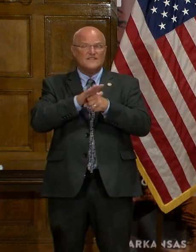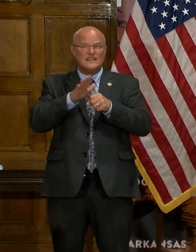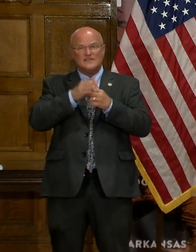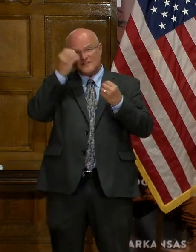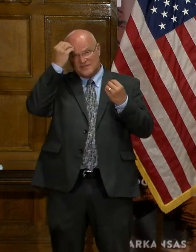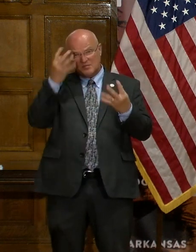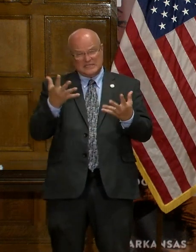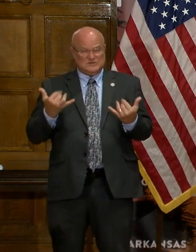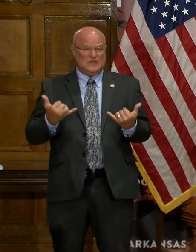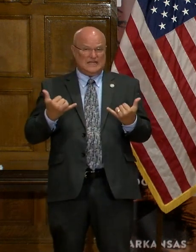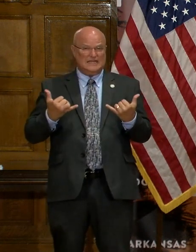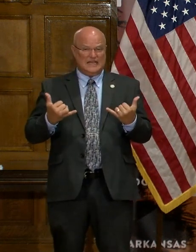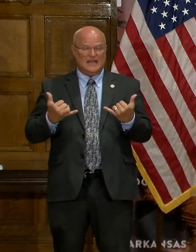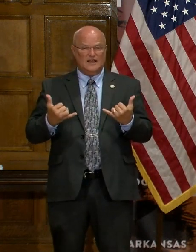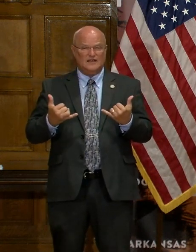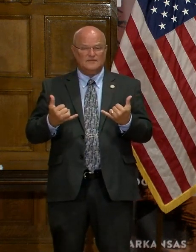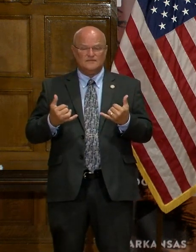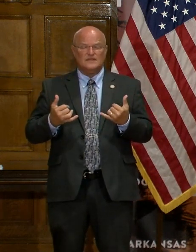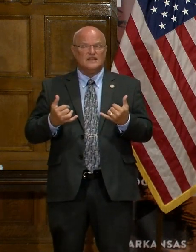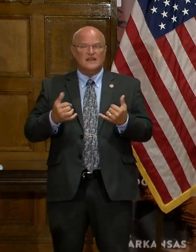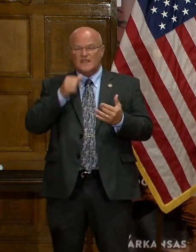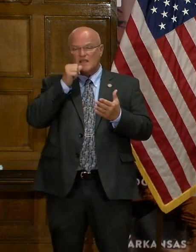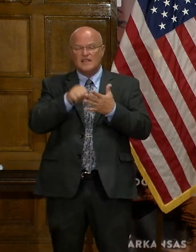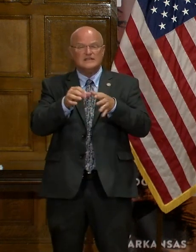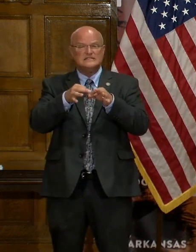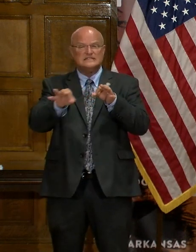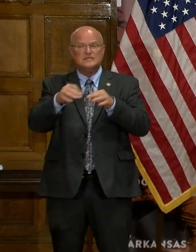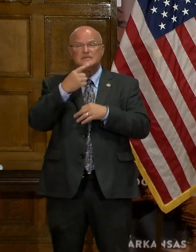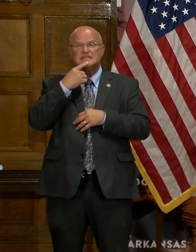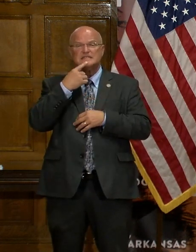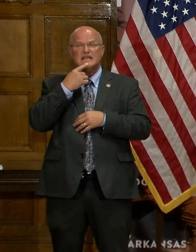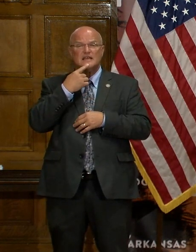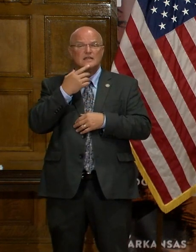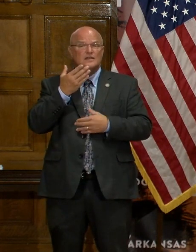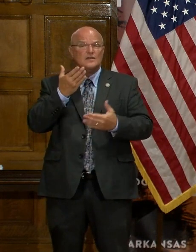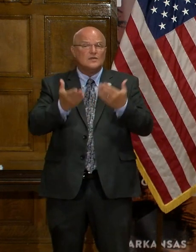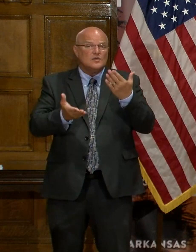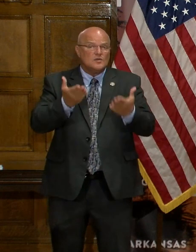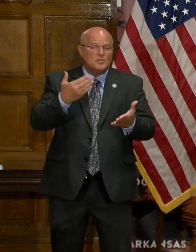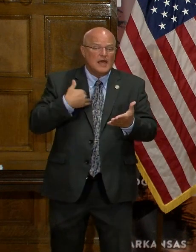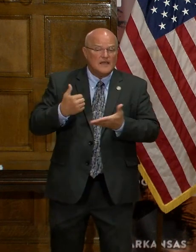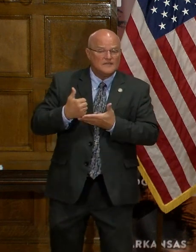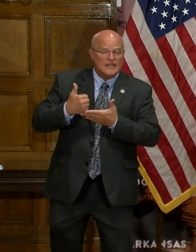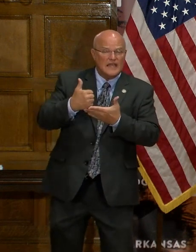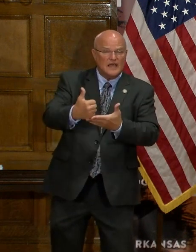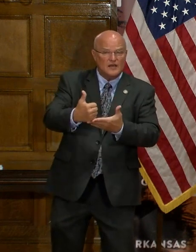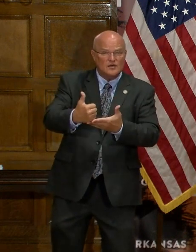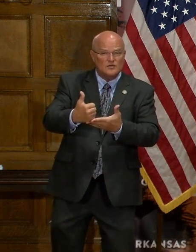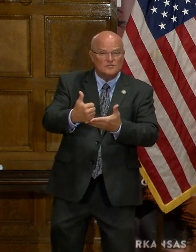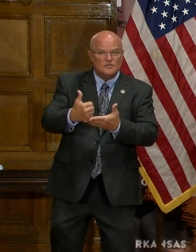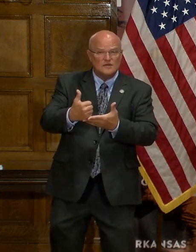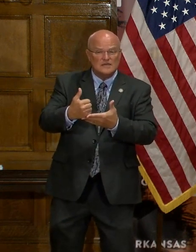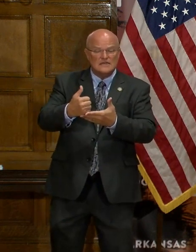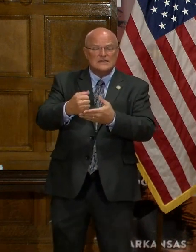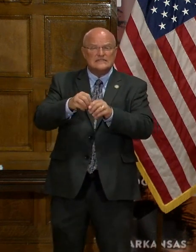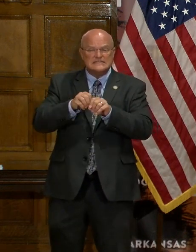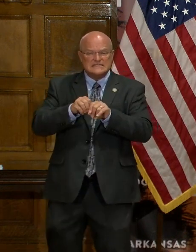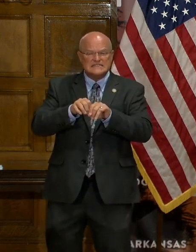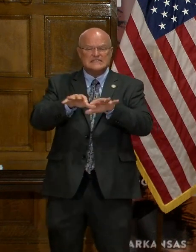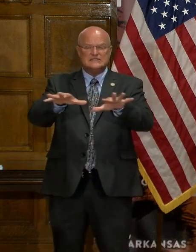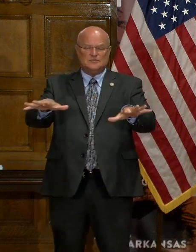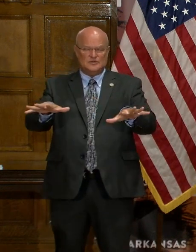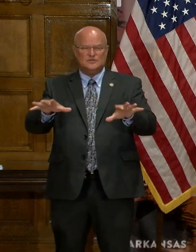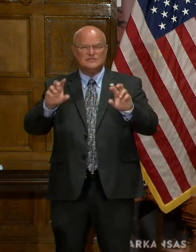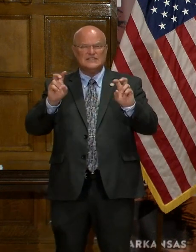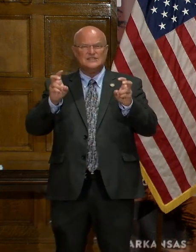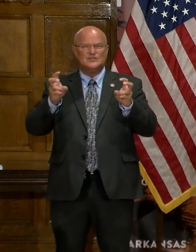information. They simply said, you know, you might have to help the distribution in